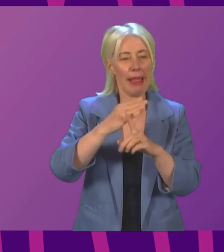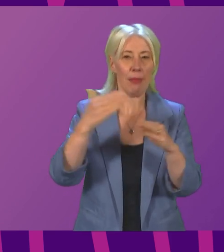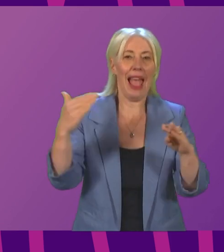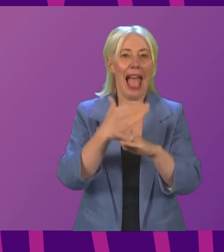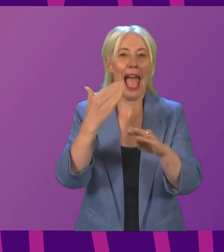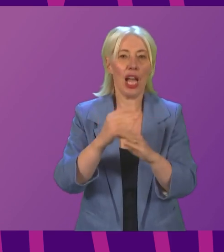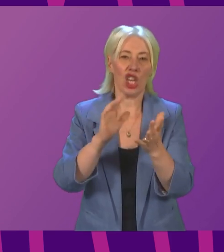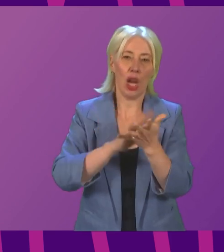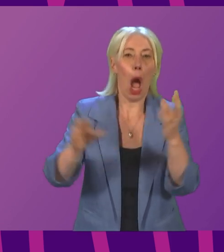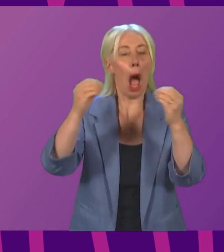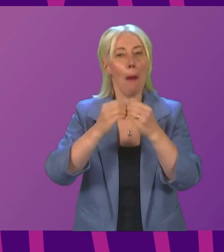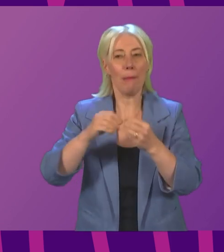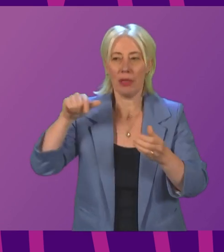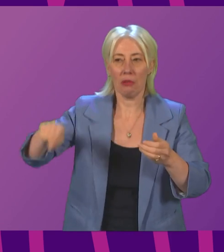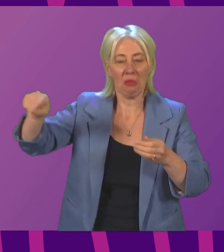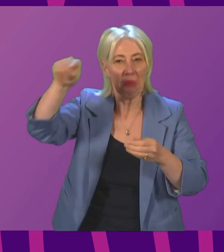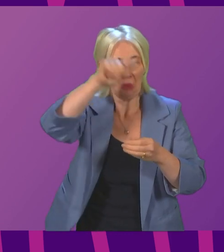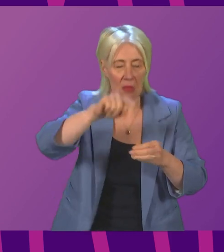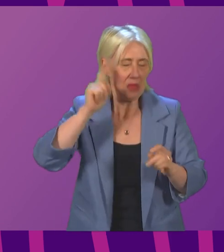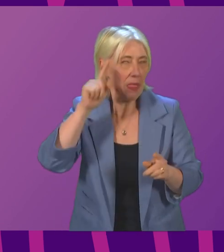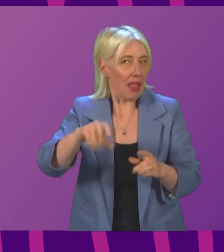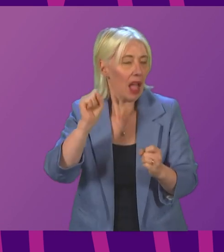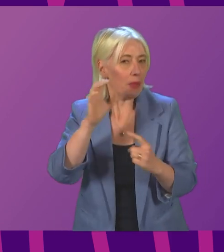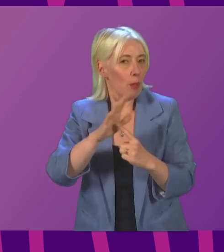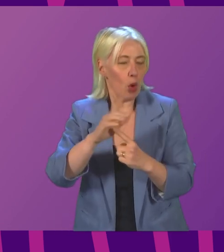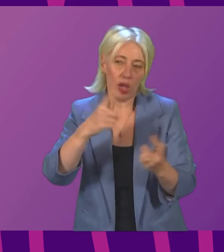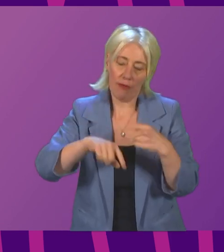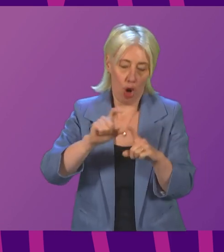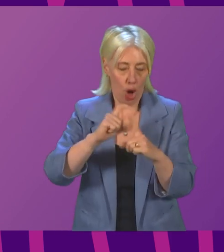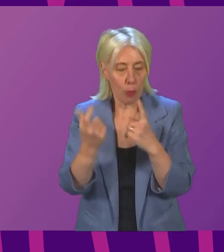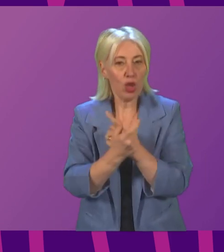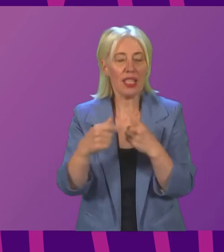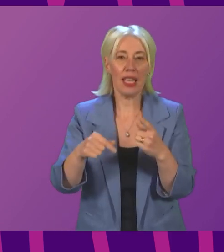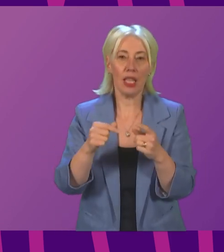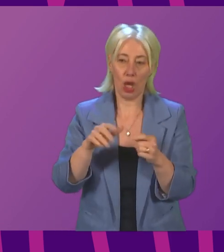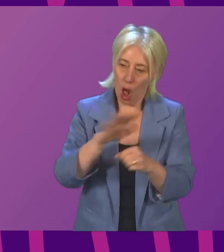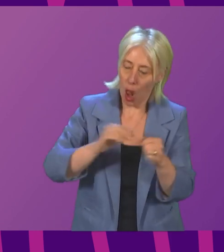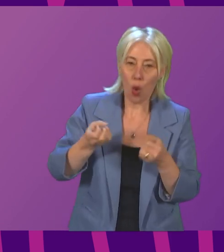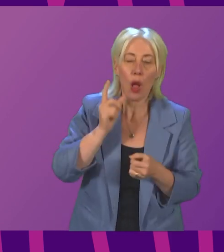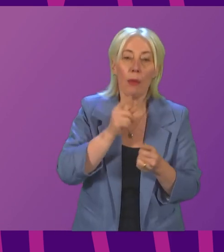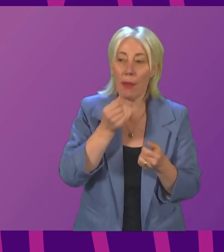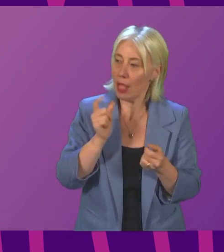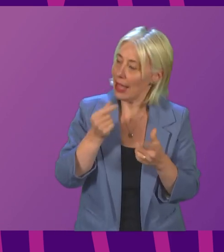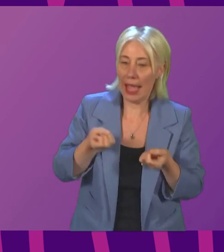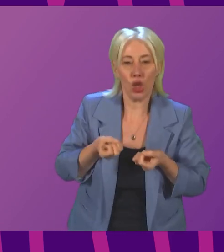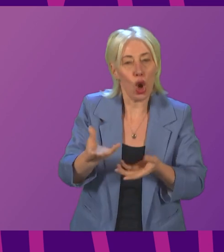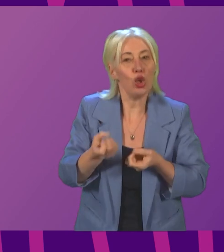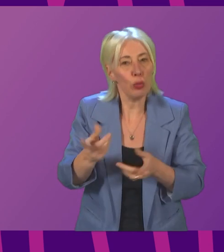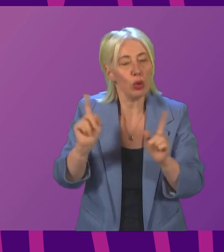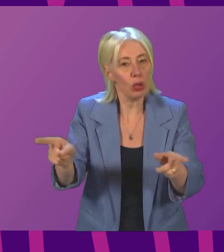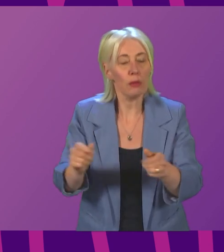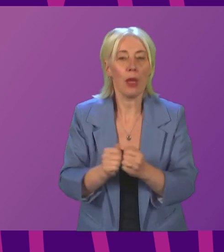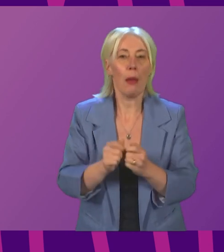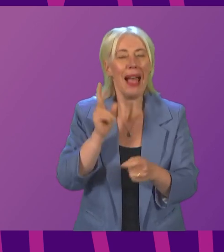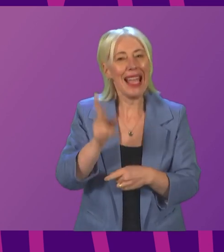towns so I think these will be important vehicles for local communities and local people to contribute fully to that effort but I want